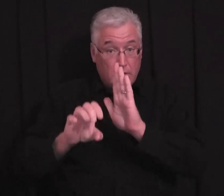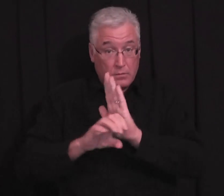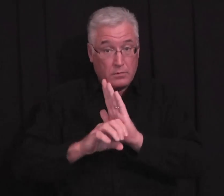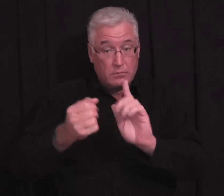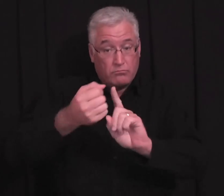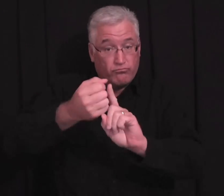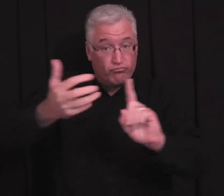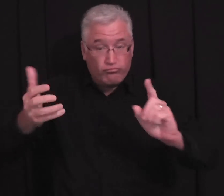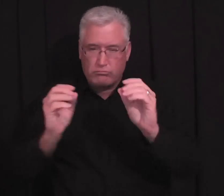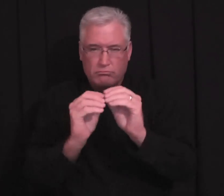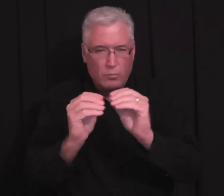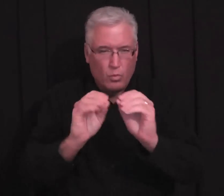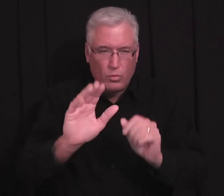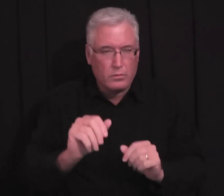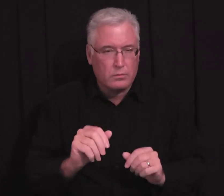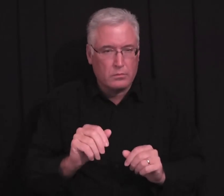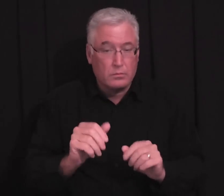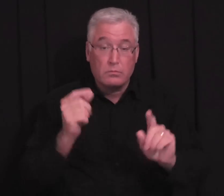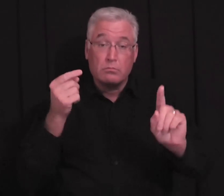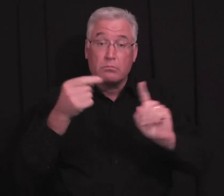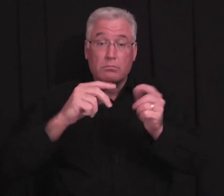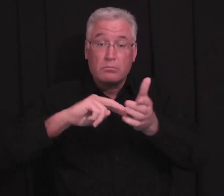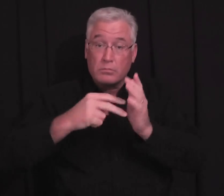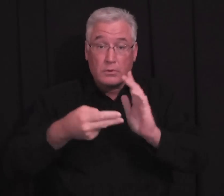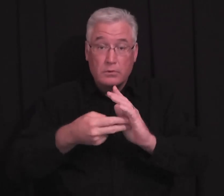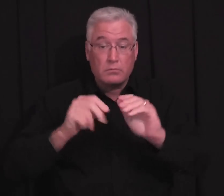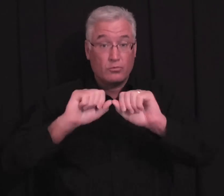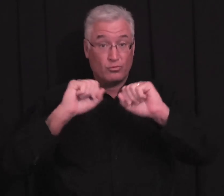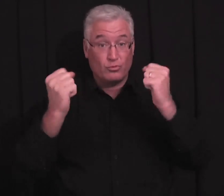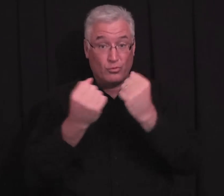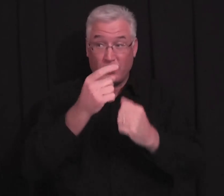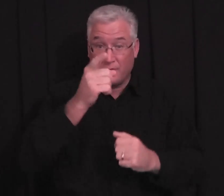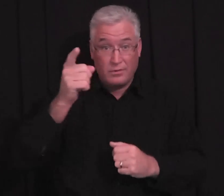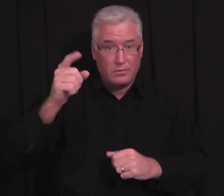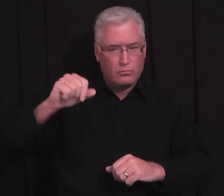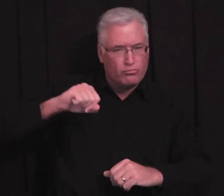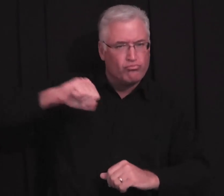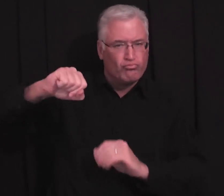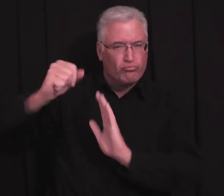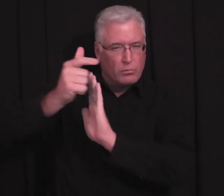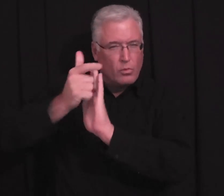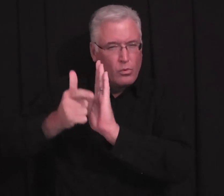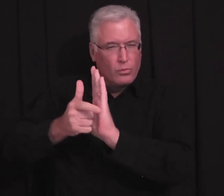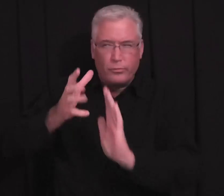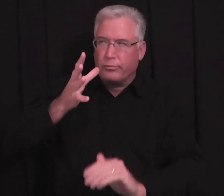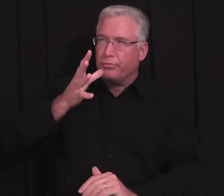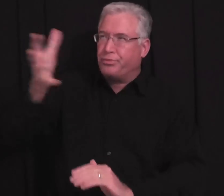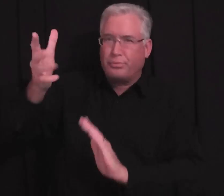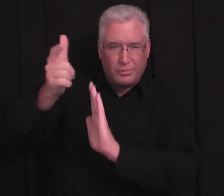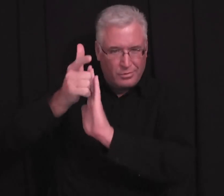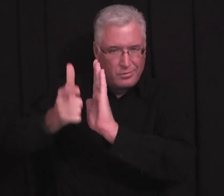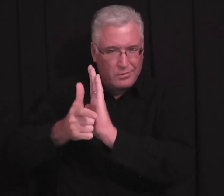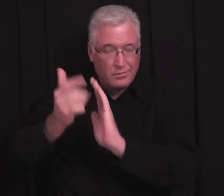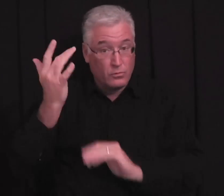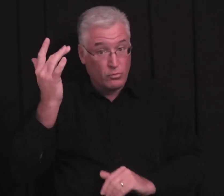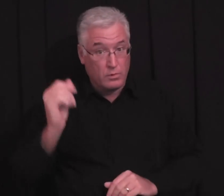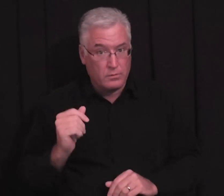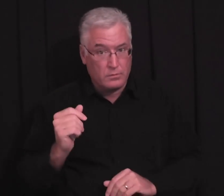The 7th commandment, you know, it covers a lot of things. You know, society resists the law, you know,